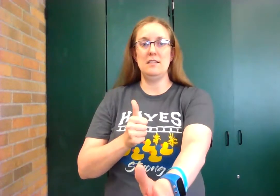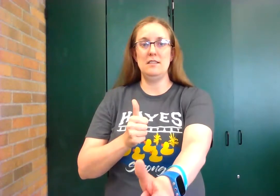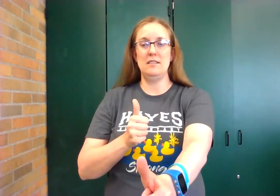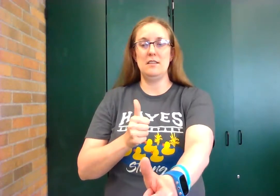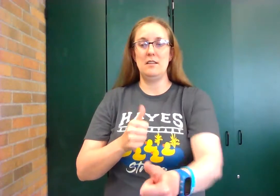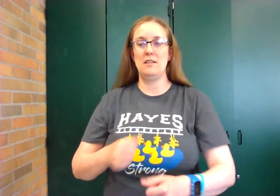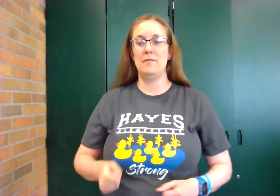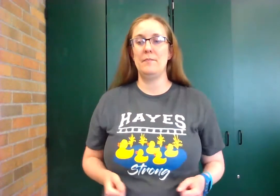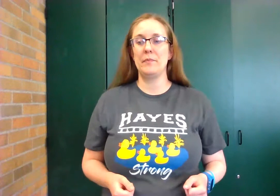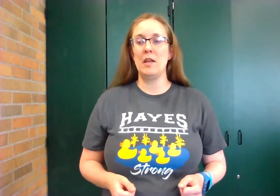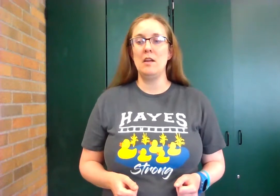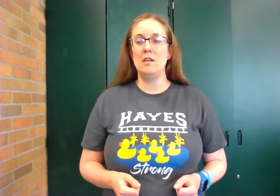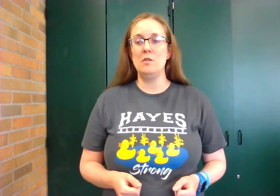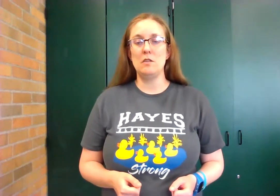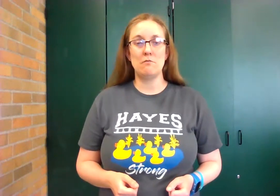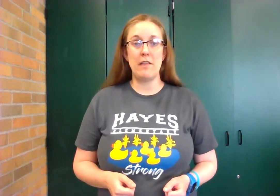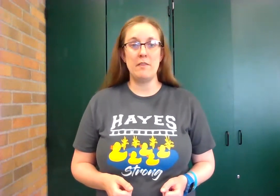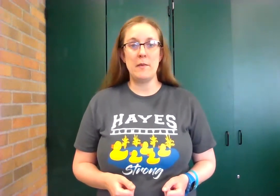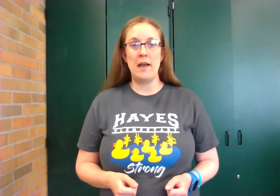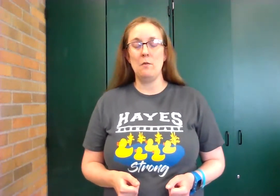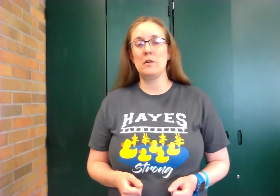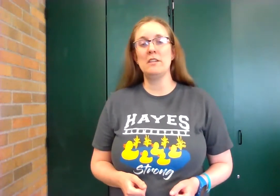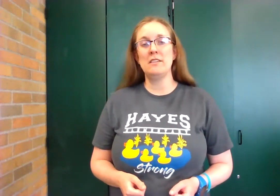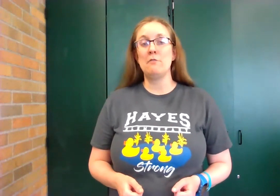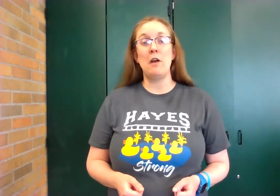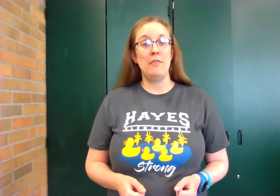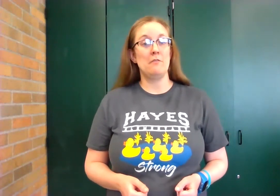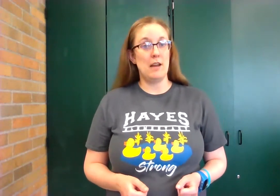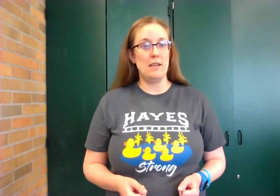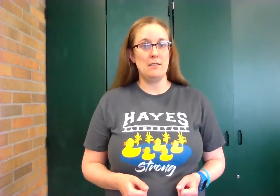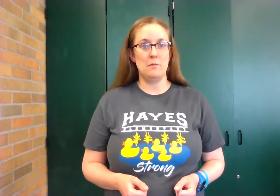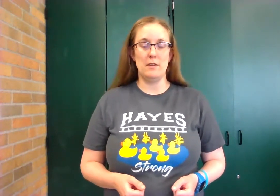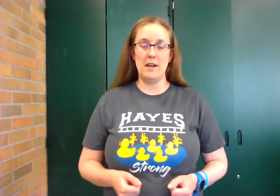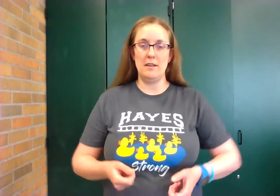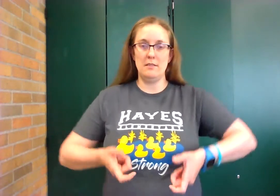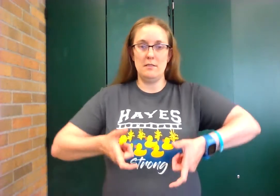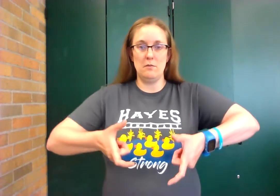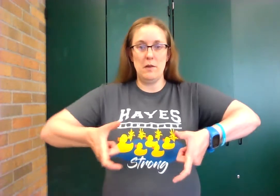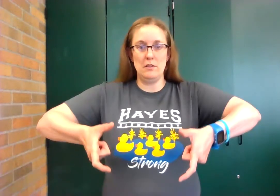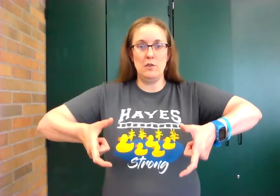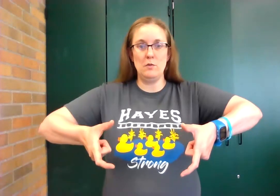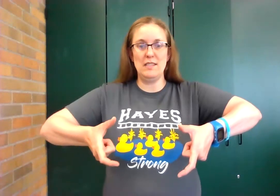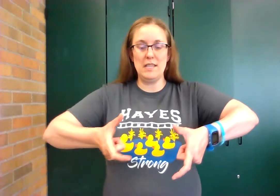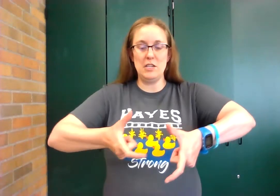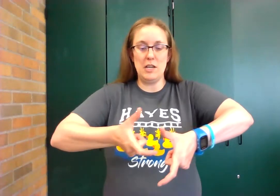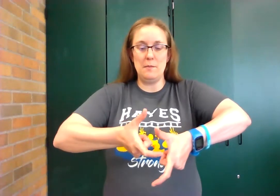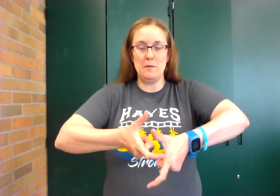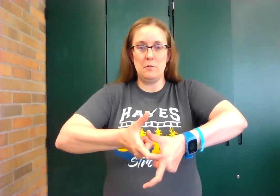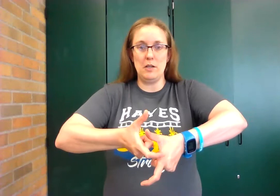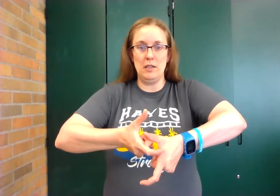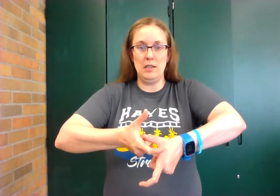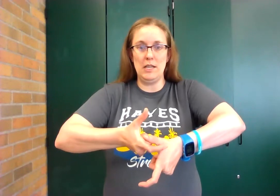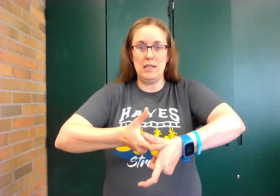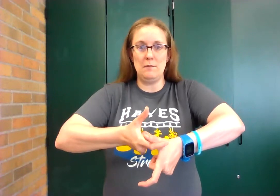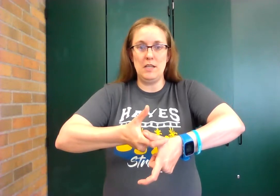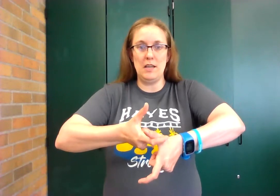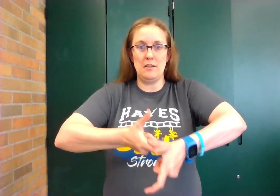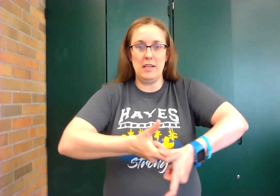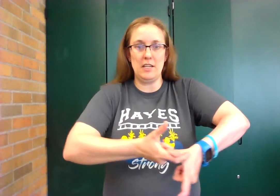you can run the mile we're gonna say run the race with our hands so make two c shapes and we're gonna link them together like a